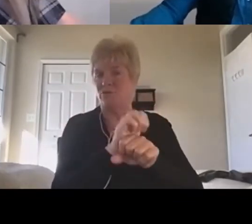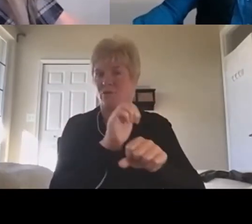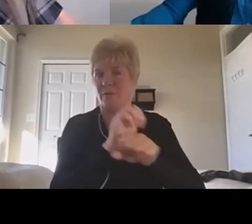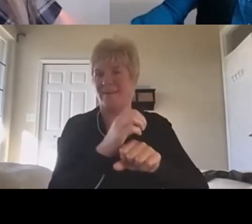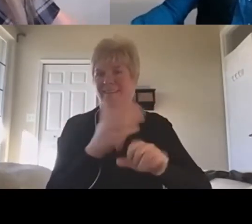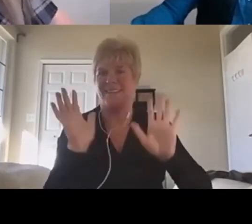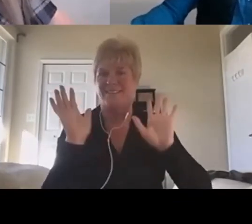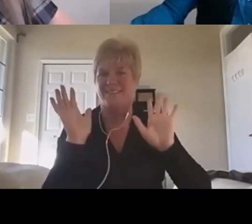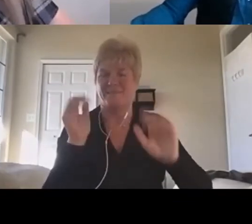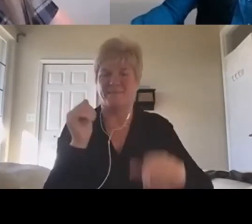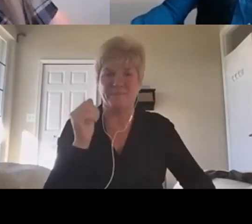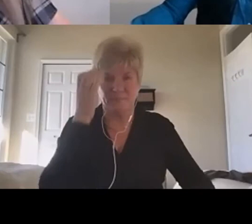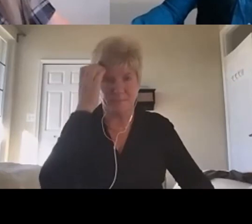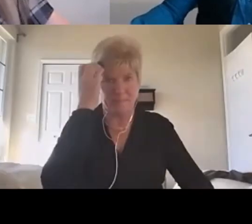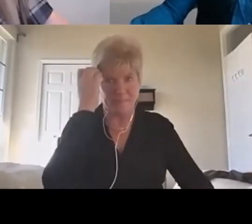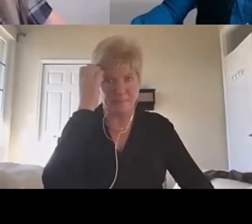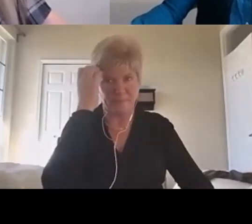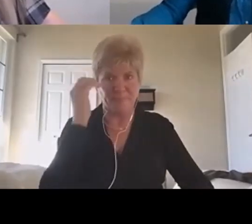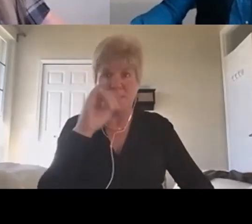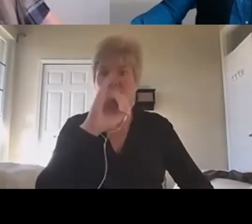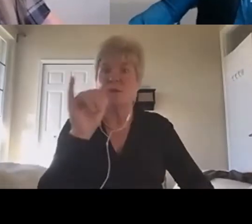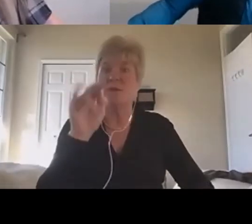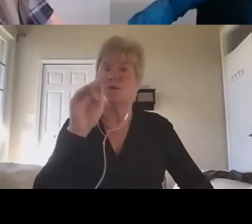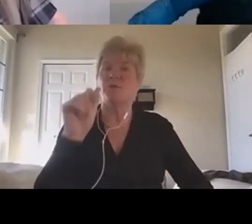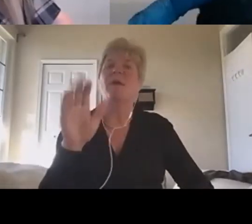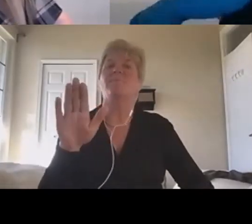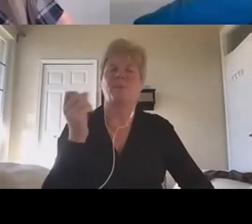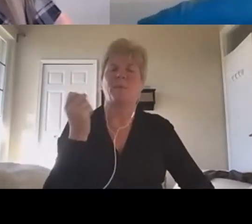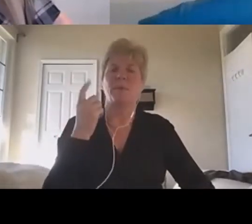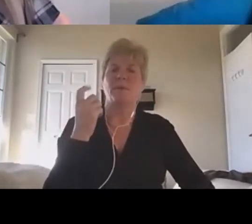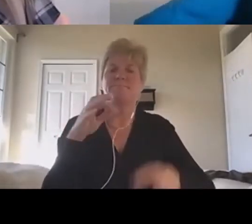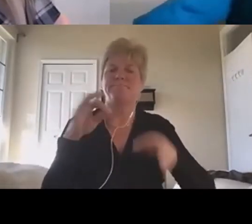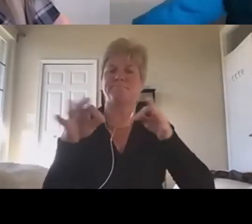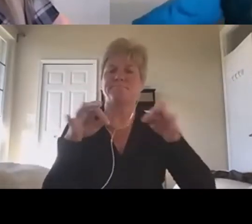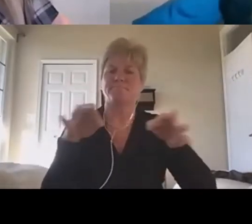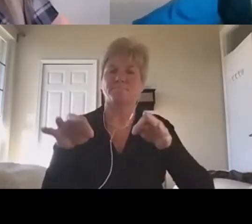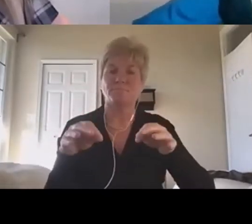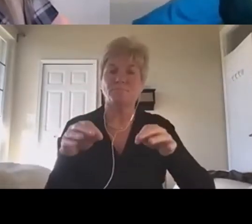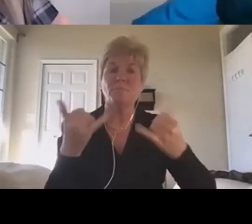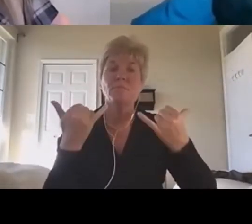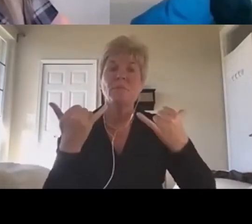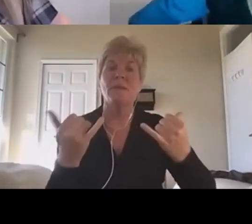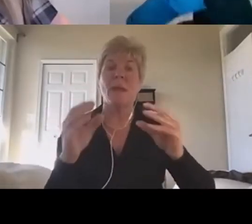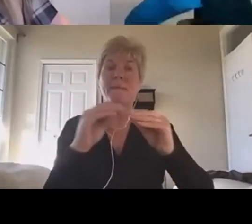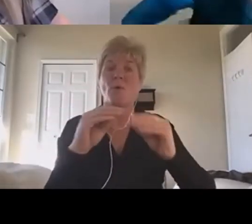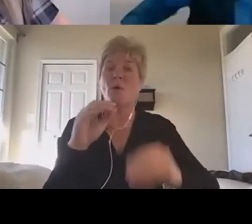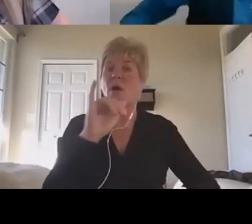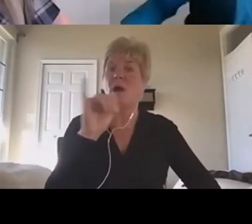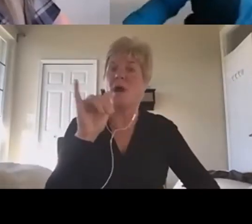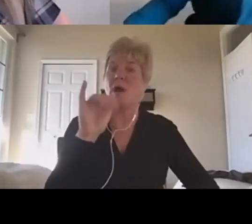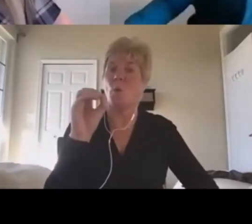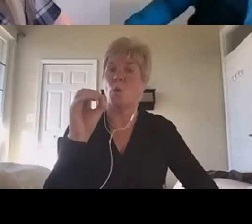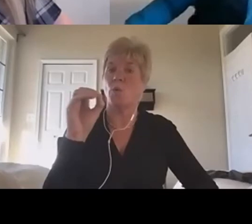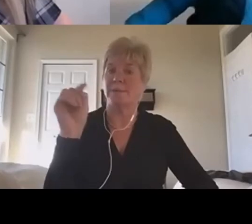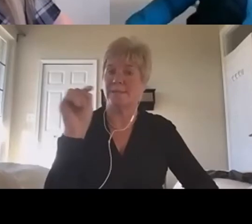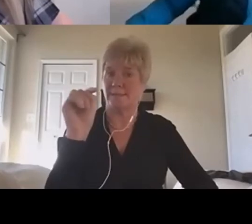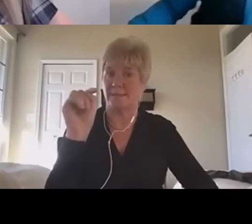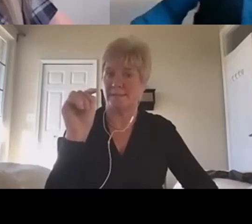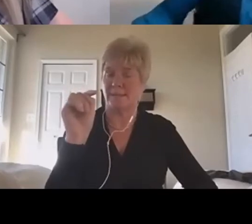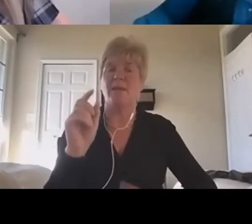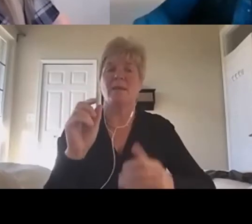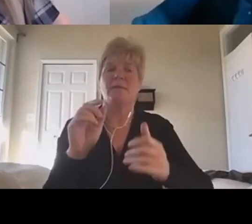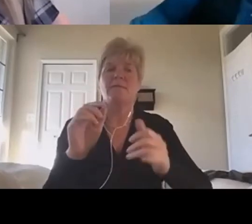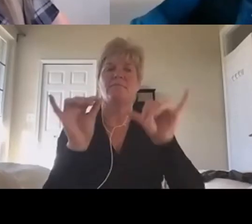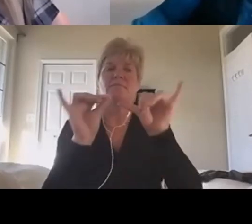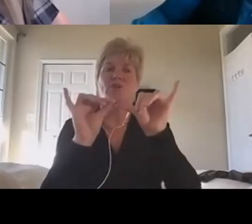So Chris, they, what, what's happening is because as we have more IoT or ways of, of measuring what